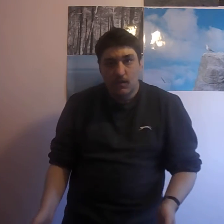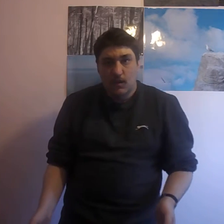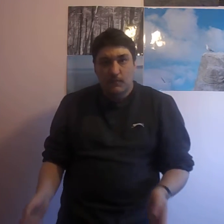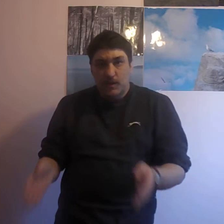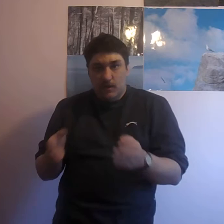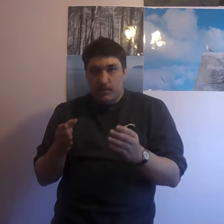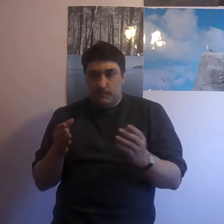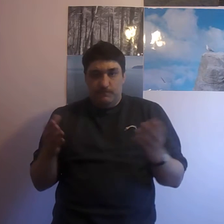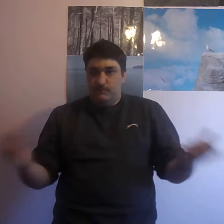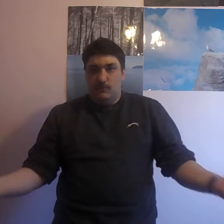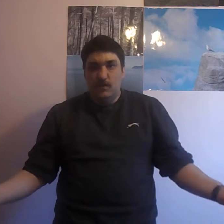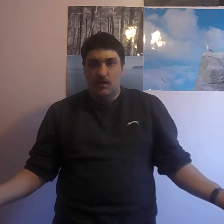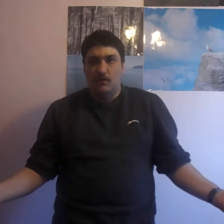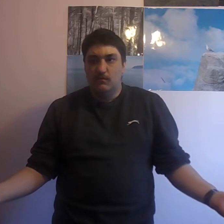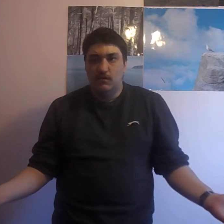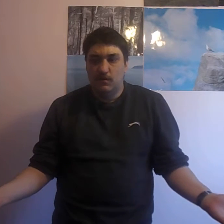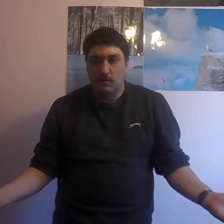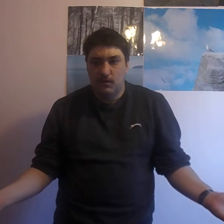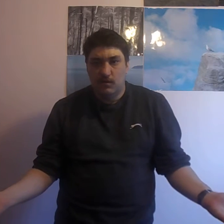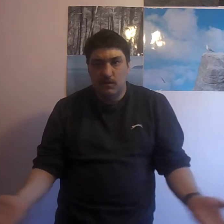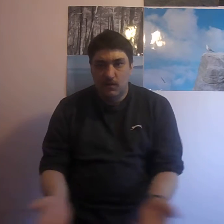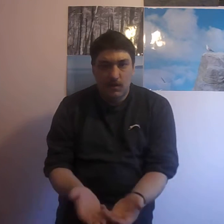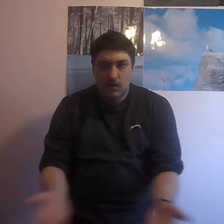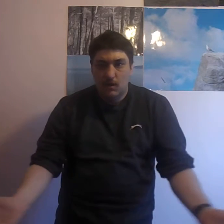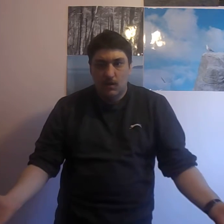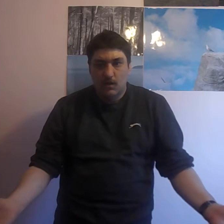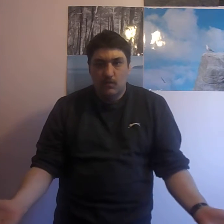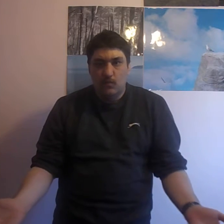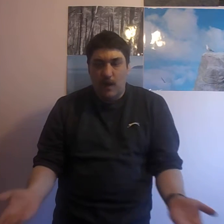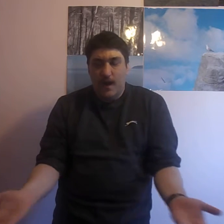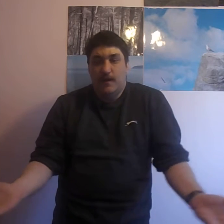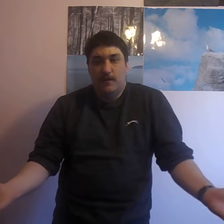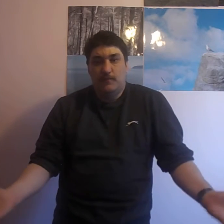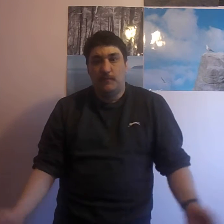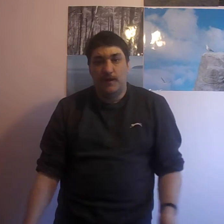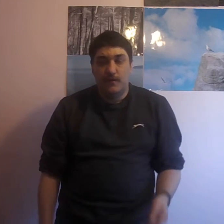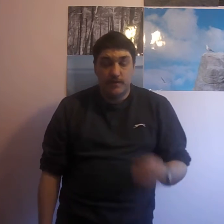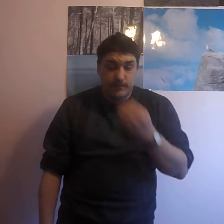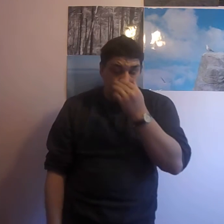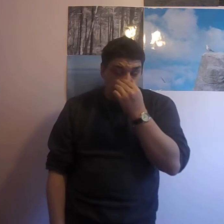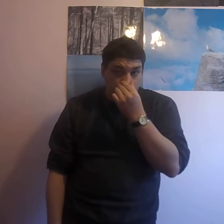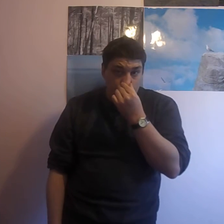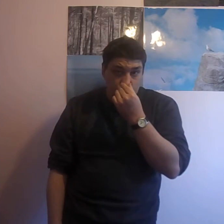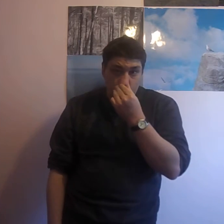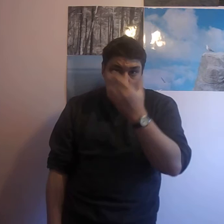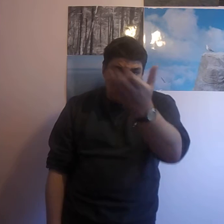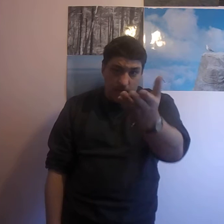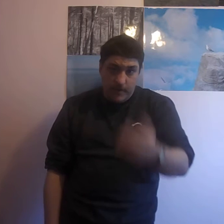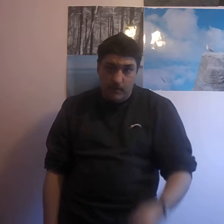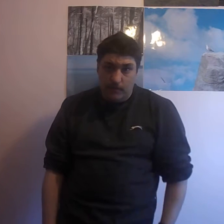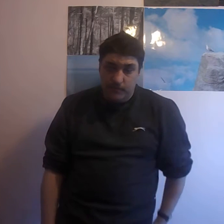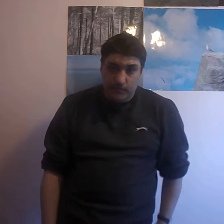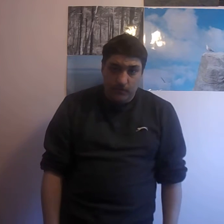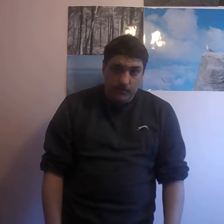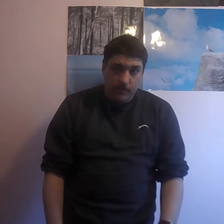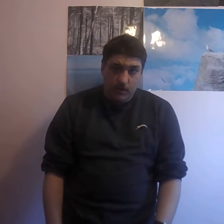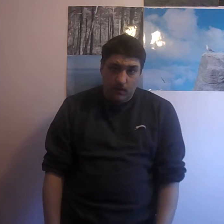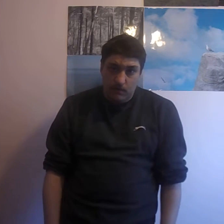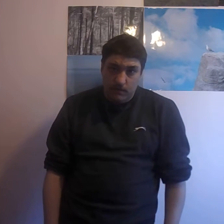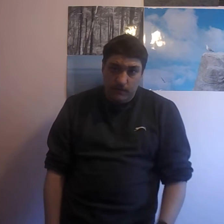Because, you know, why is my question really. Maybe you have some thoughts. If